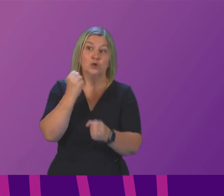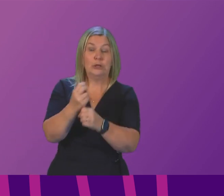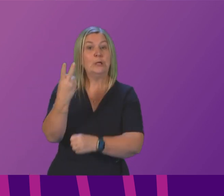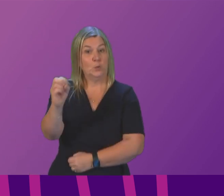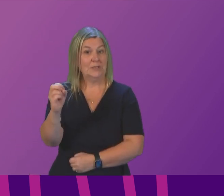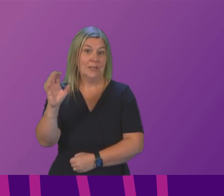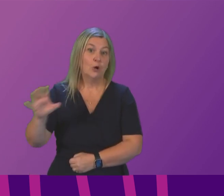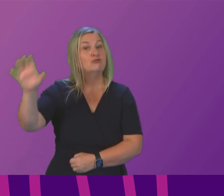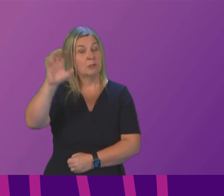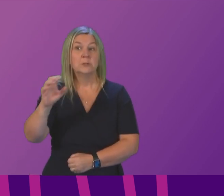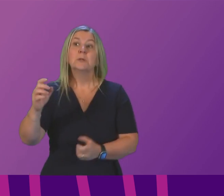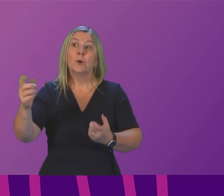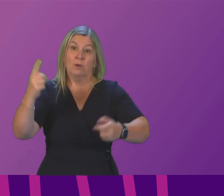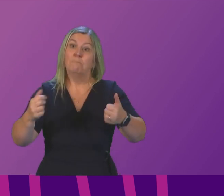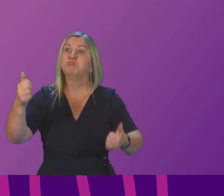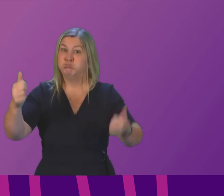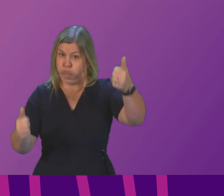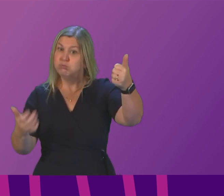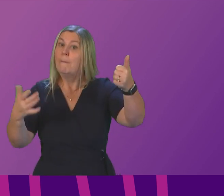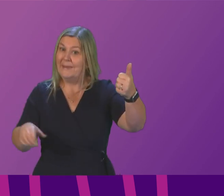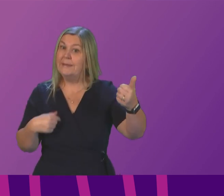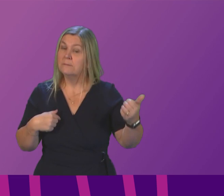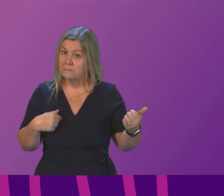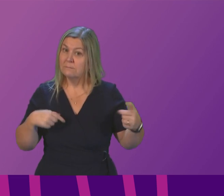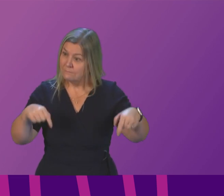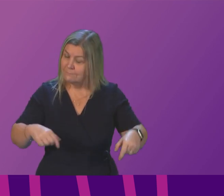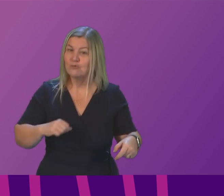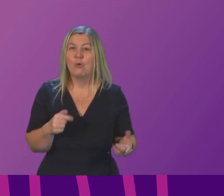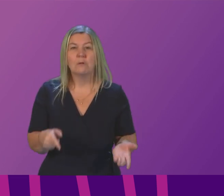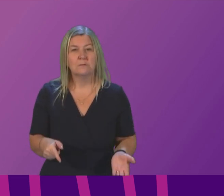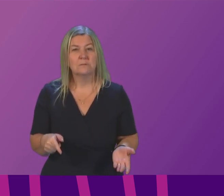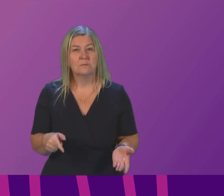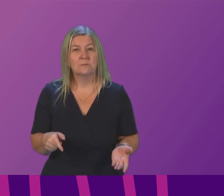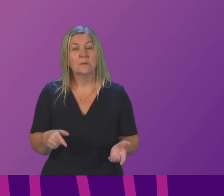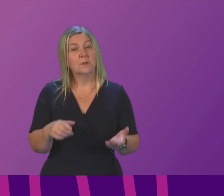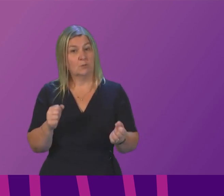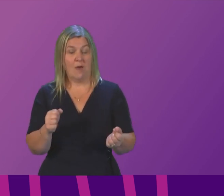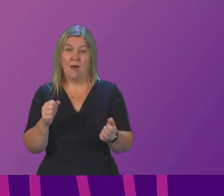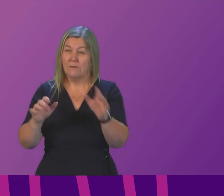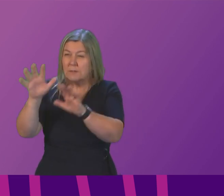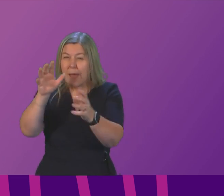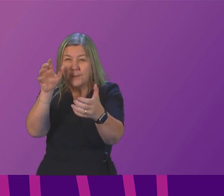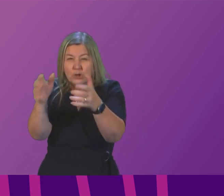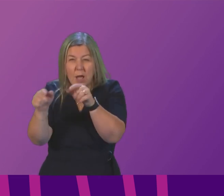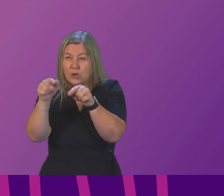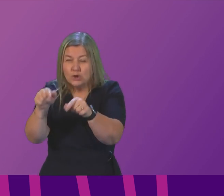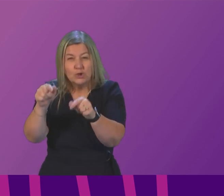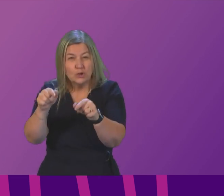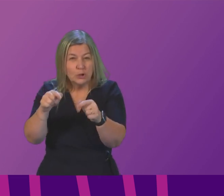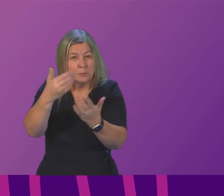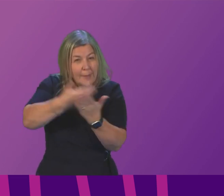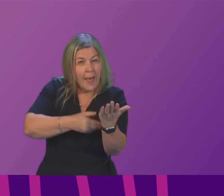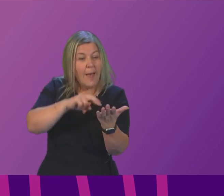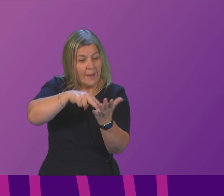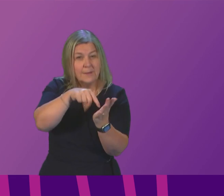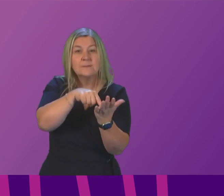leading by example but we must do more what are we doing differently we have set out the details of that in our climate change update plan the catch-up plan that